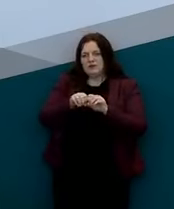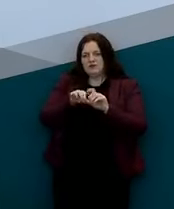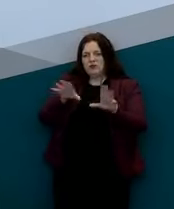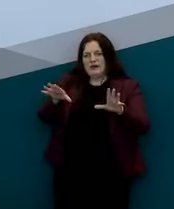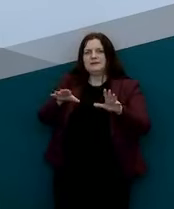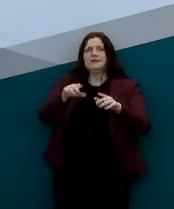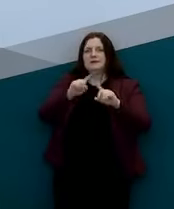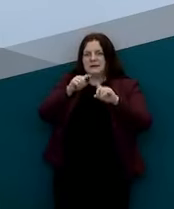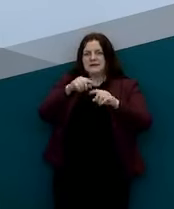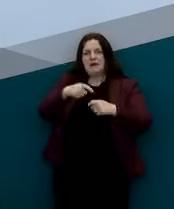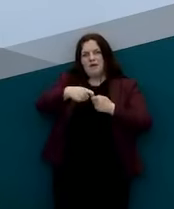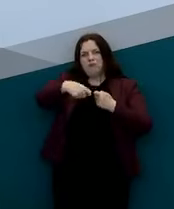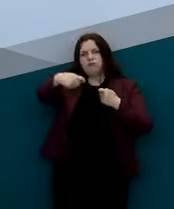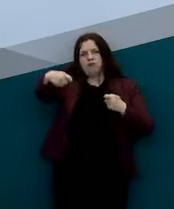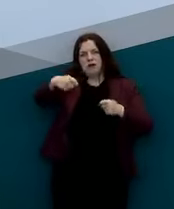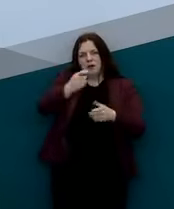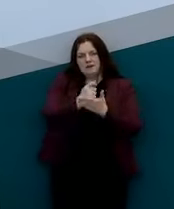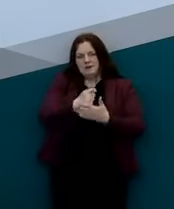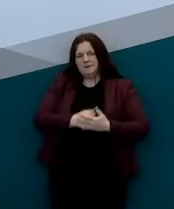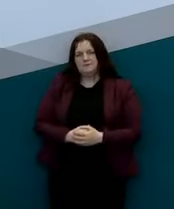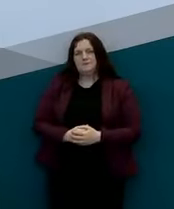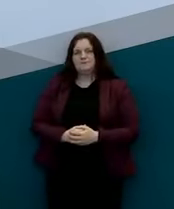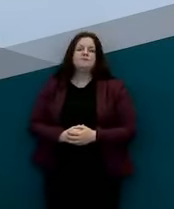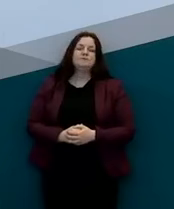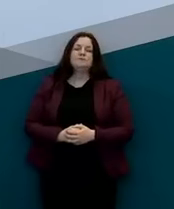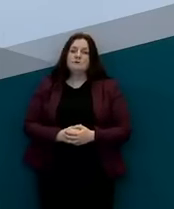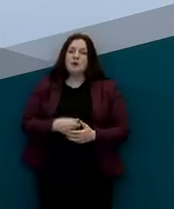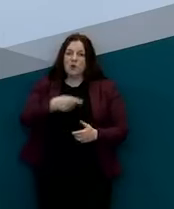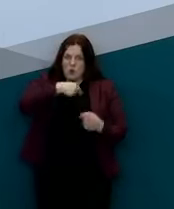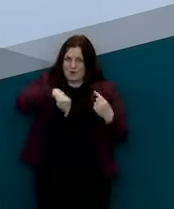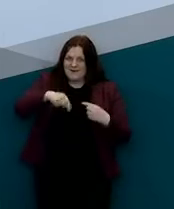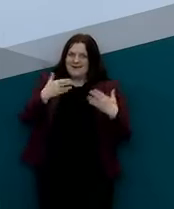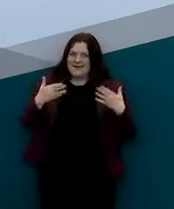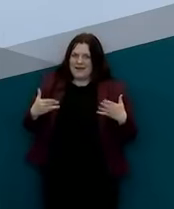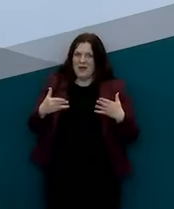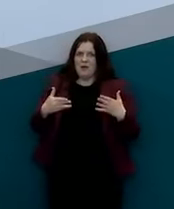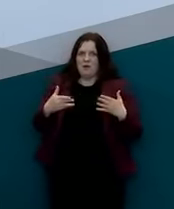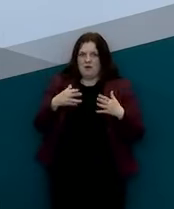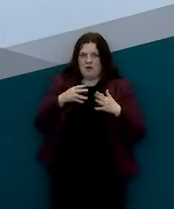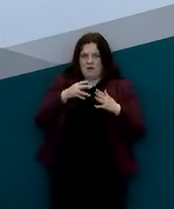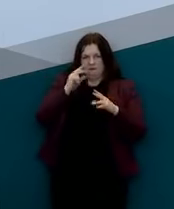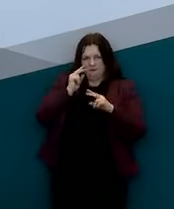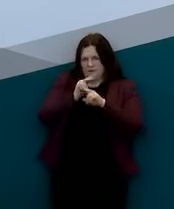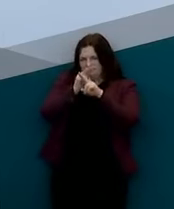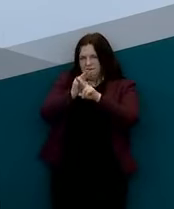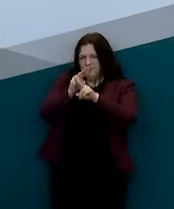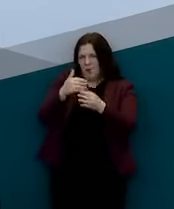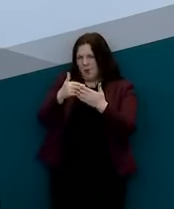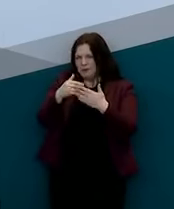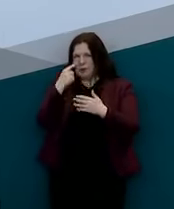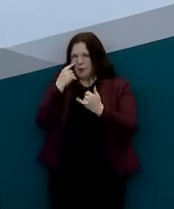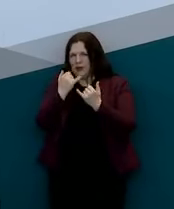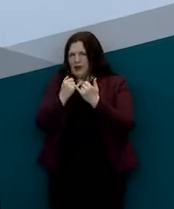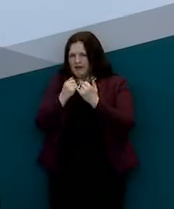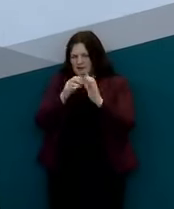over a very prolonged period of time and we are modeling now what the future is going to look like if we maintain